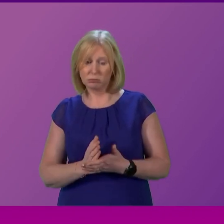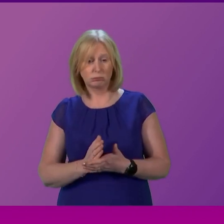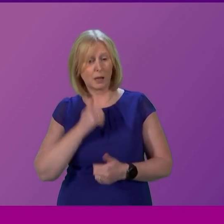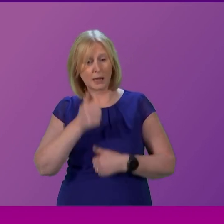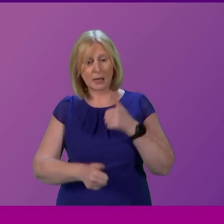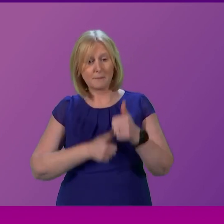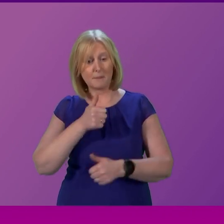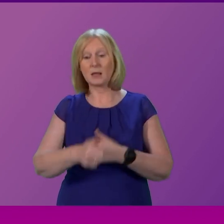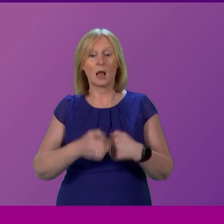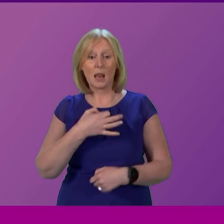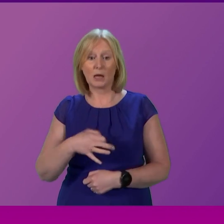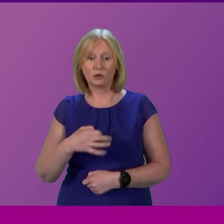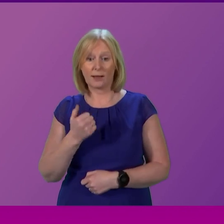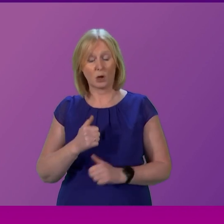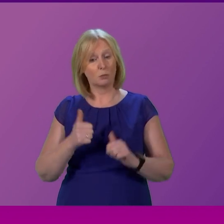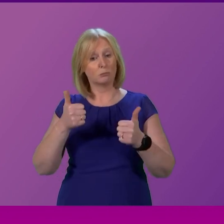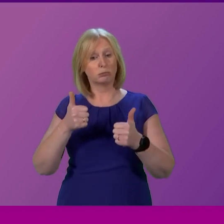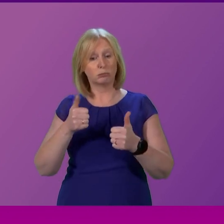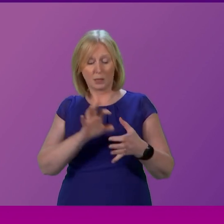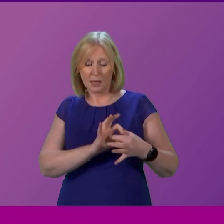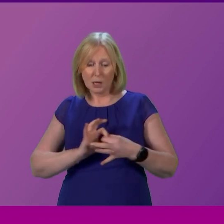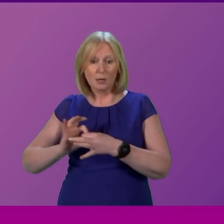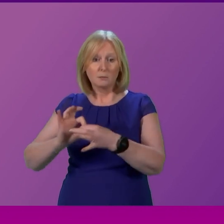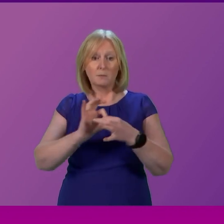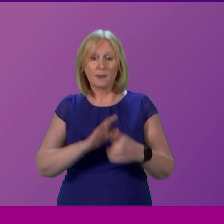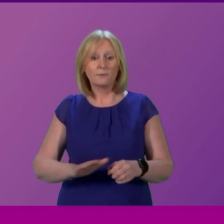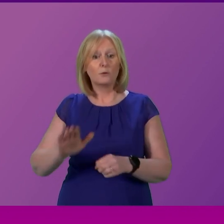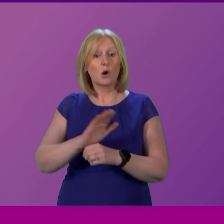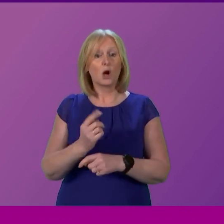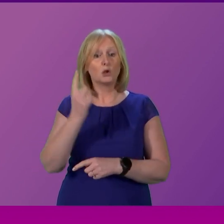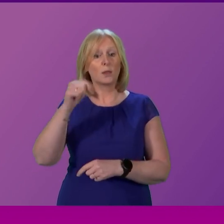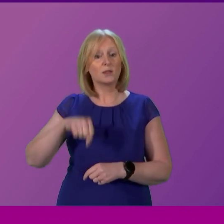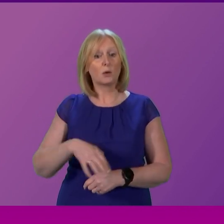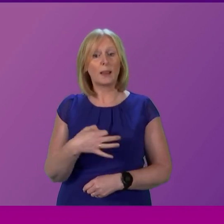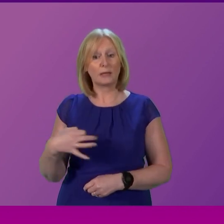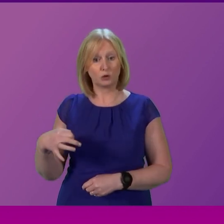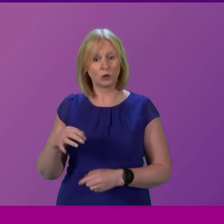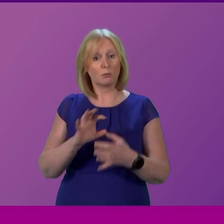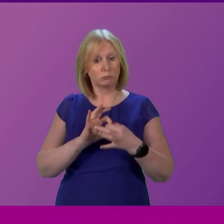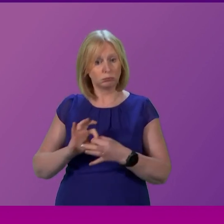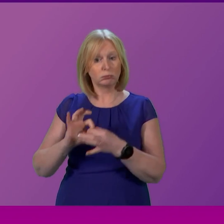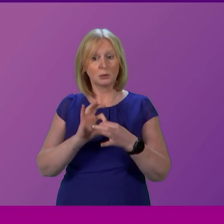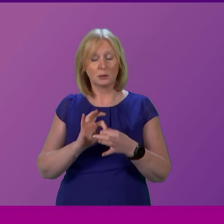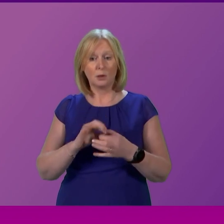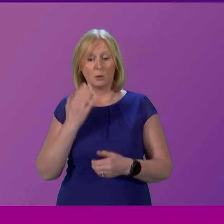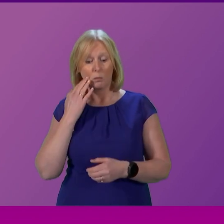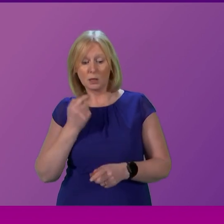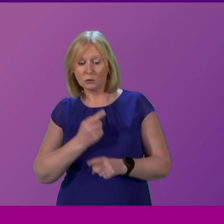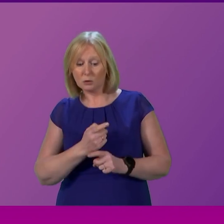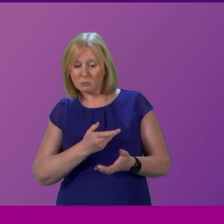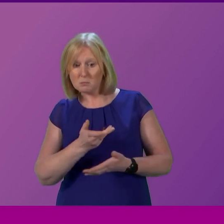a very good collaborative pan-Lanarkshire way of working when I speak to the chief officers of both North and South Lanarkshire